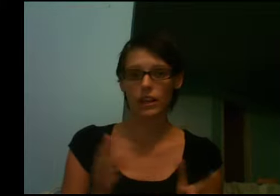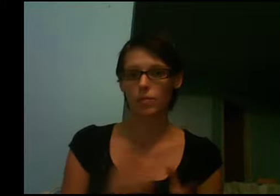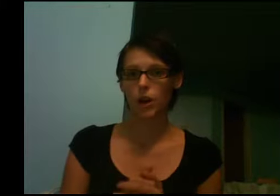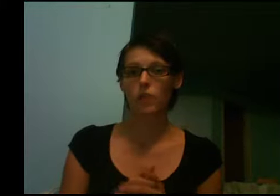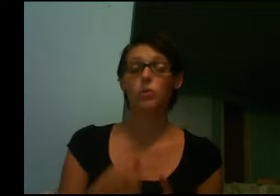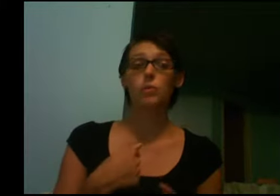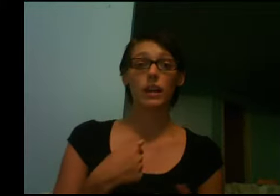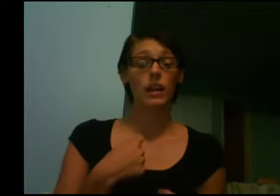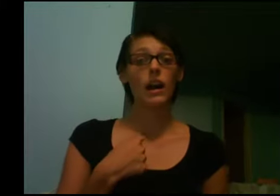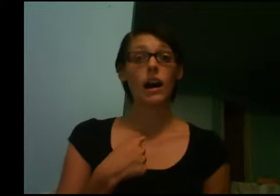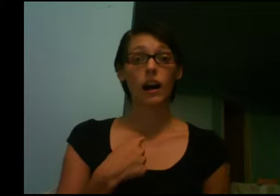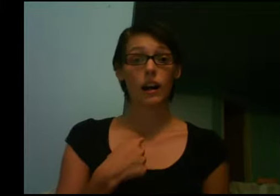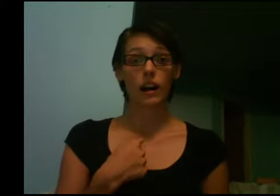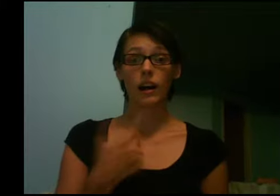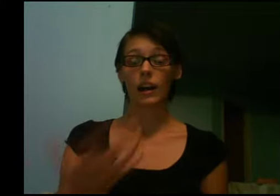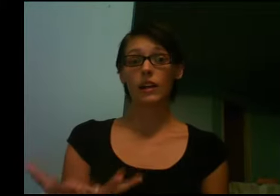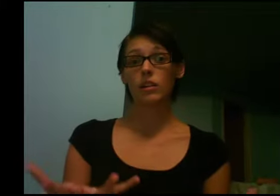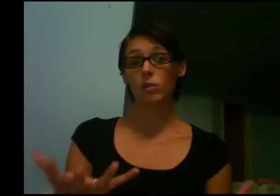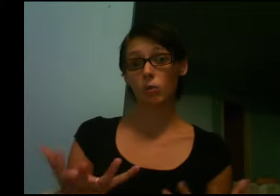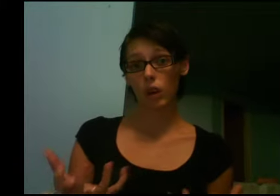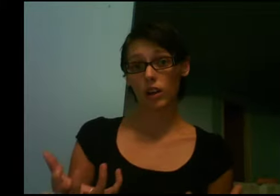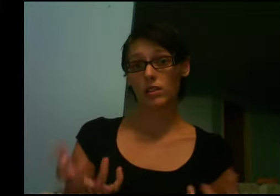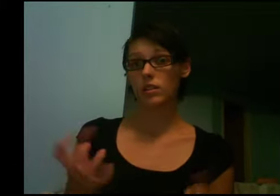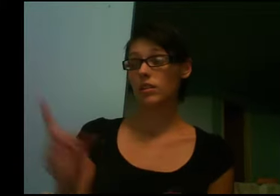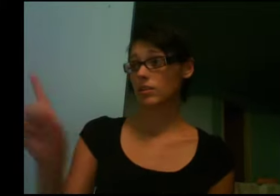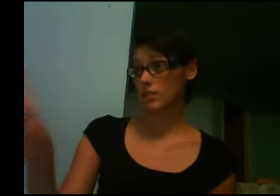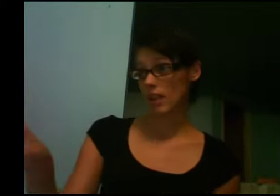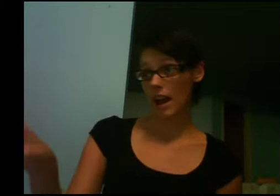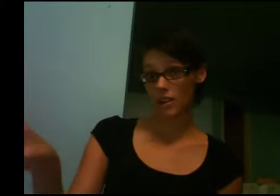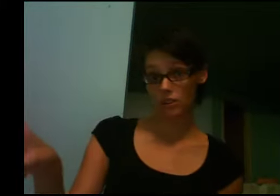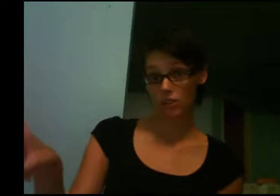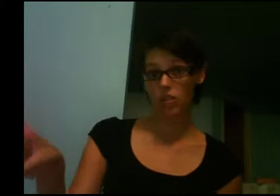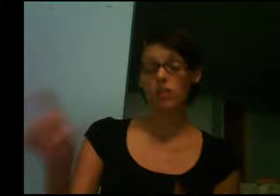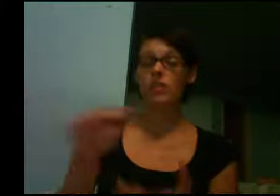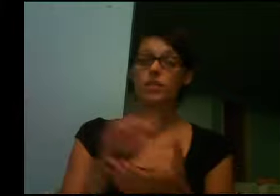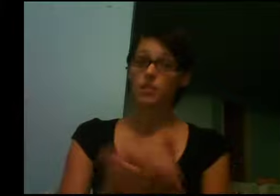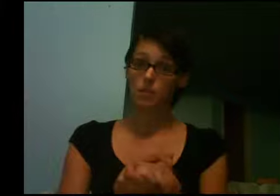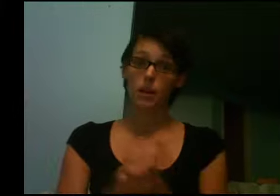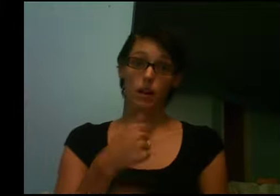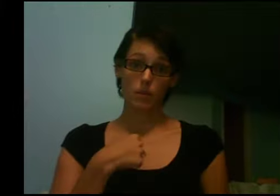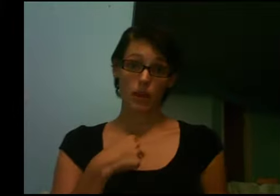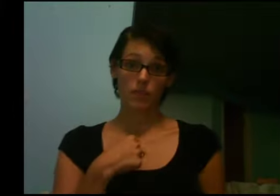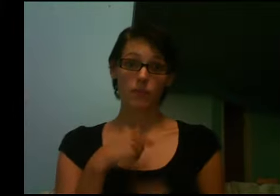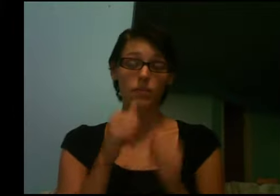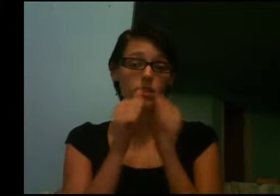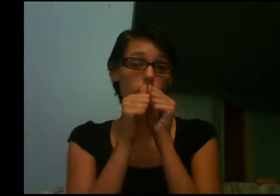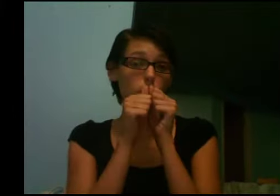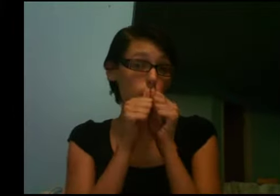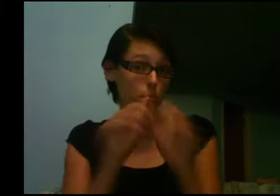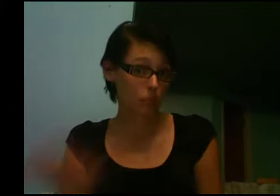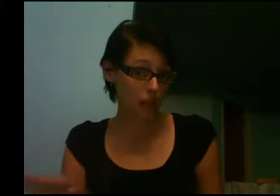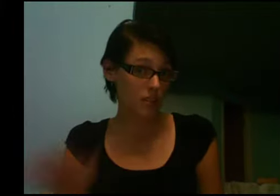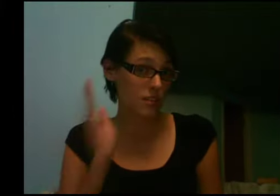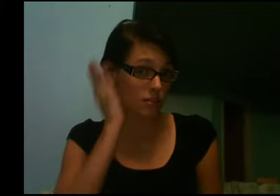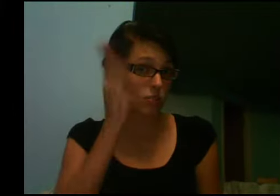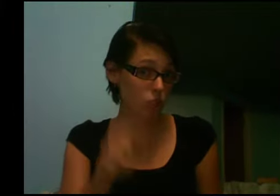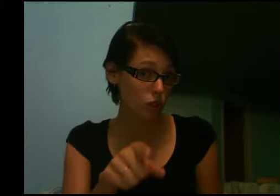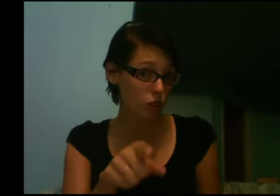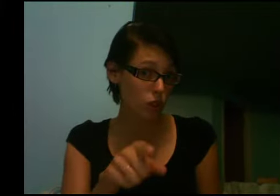second part would be, I want to ask her to marry me. Bless will you.